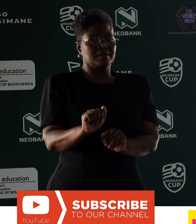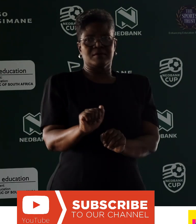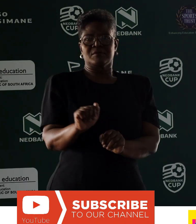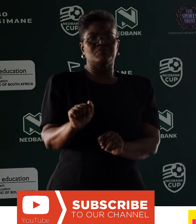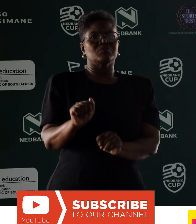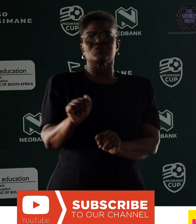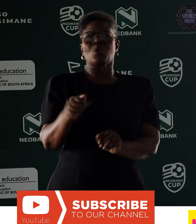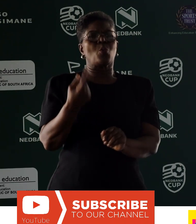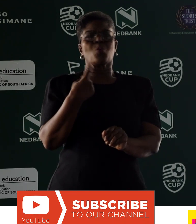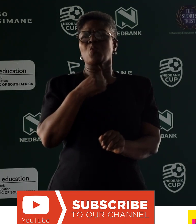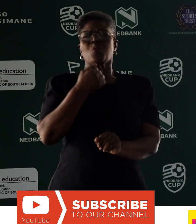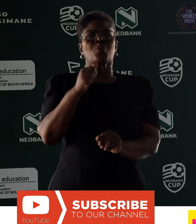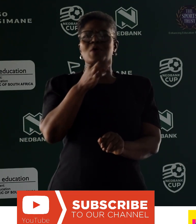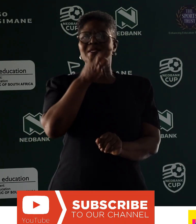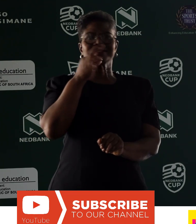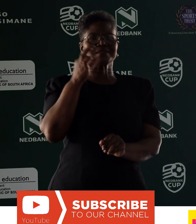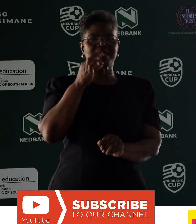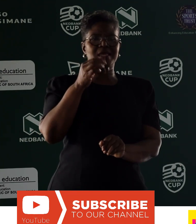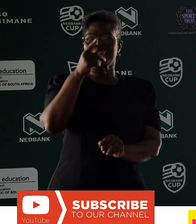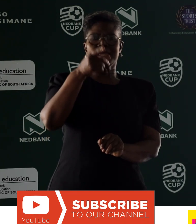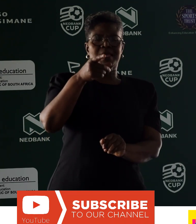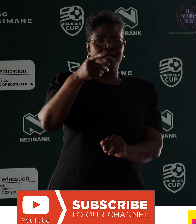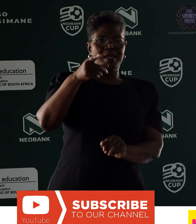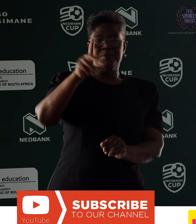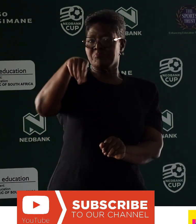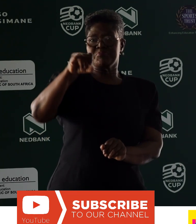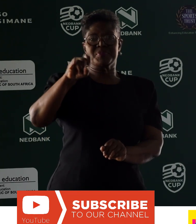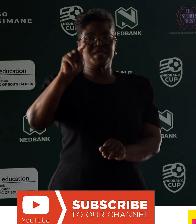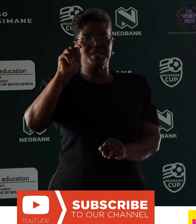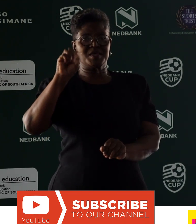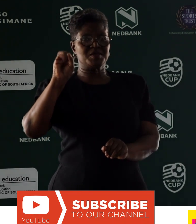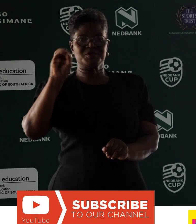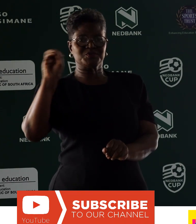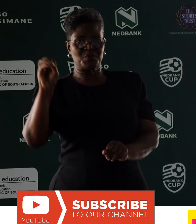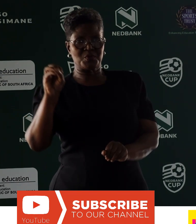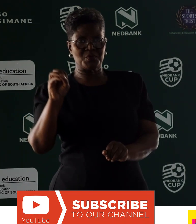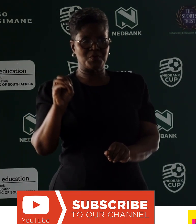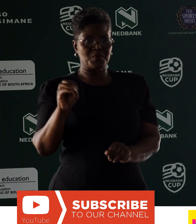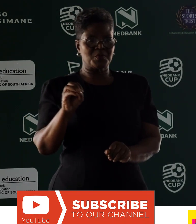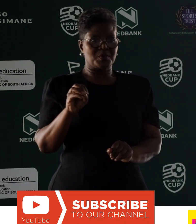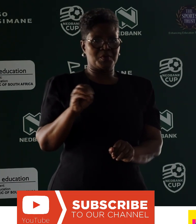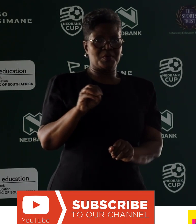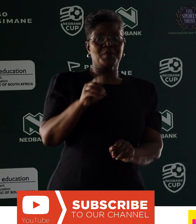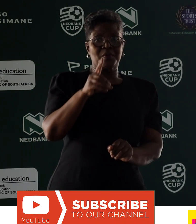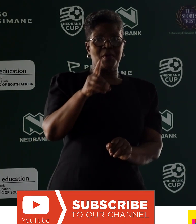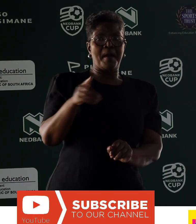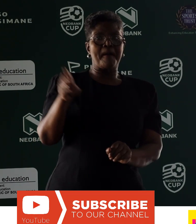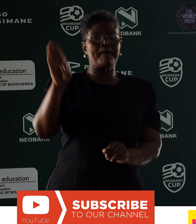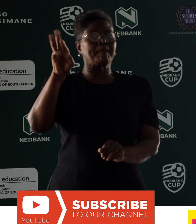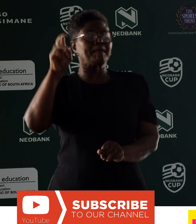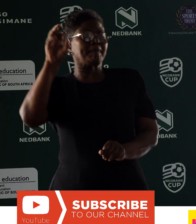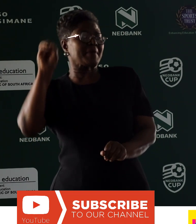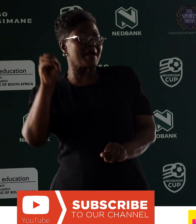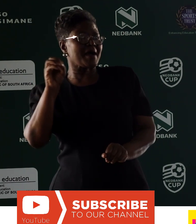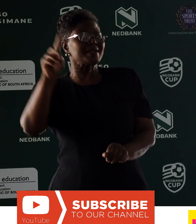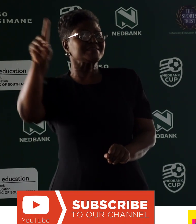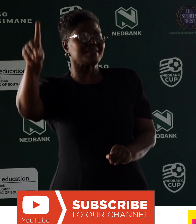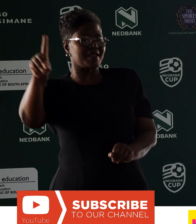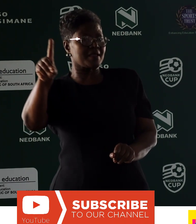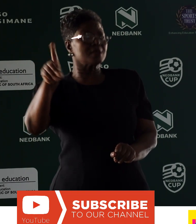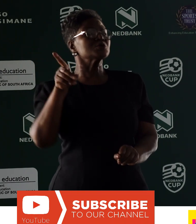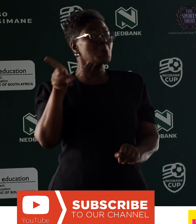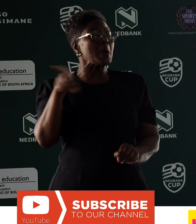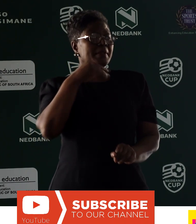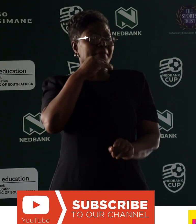say Pizzo, they say James. They won't say David the same but that day. So it defines you.